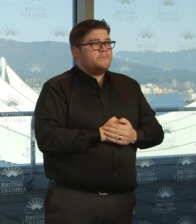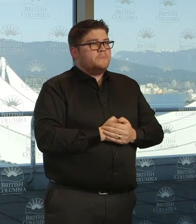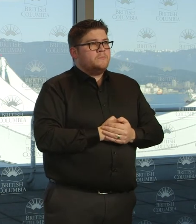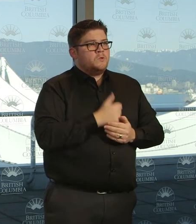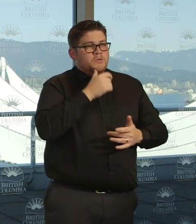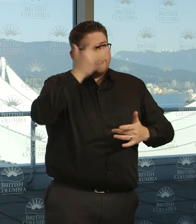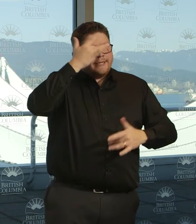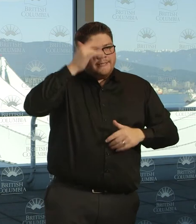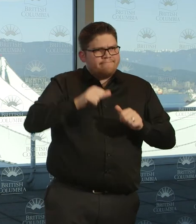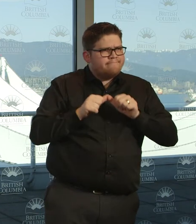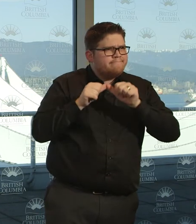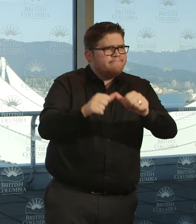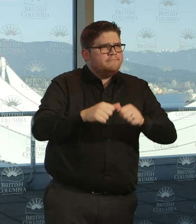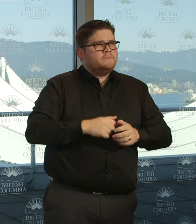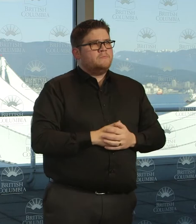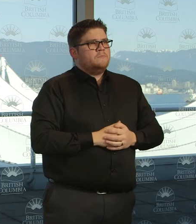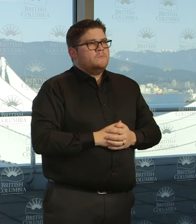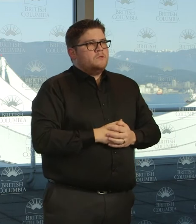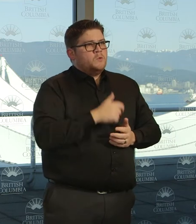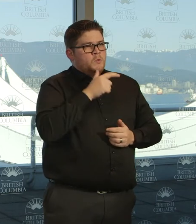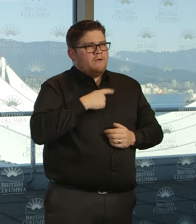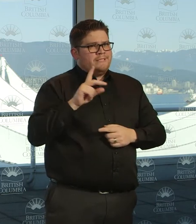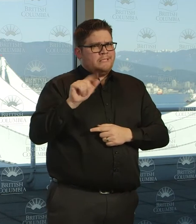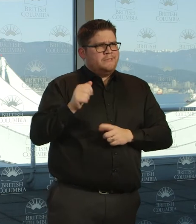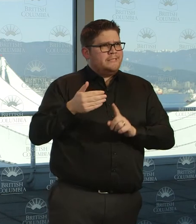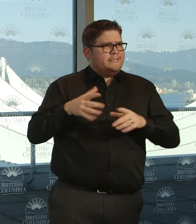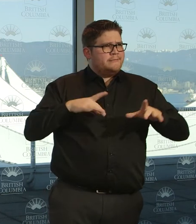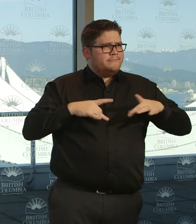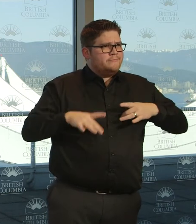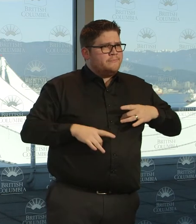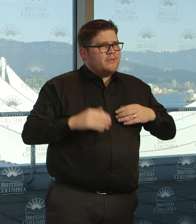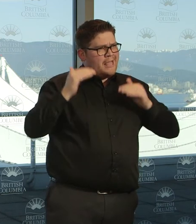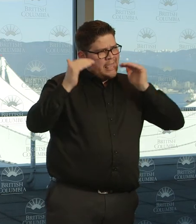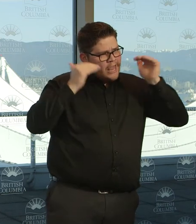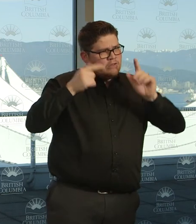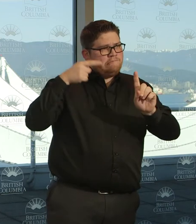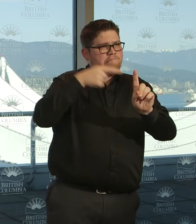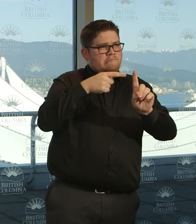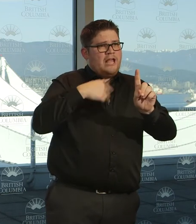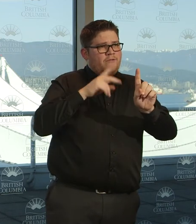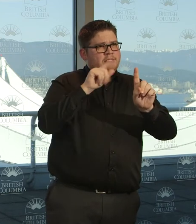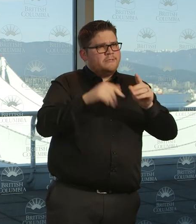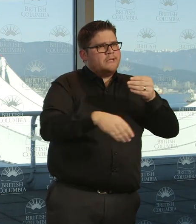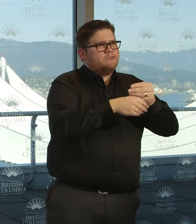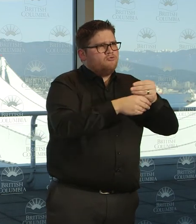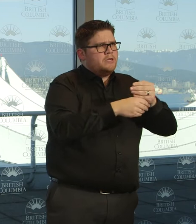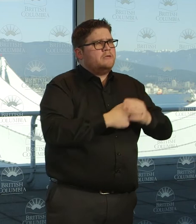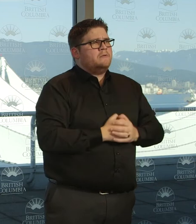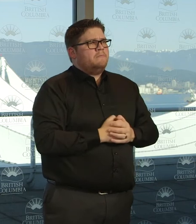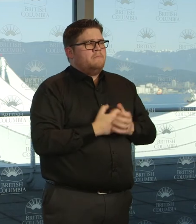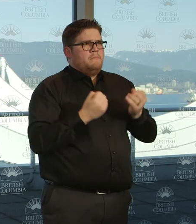people living with disabilities, particularly adults living with disabilities in our society, and many, many more.